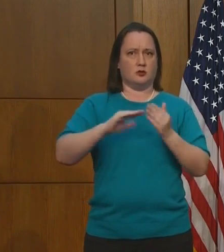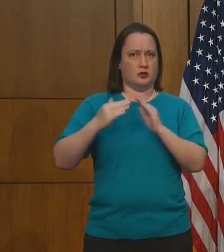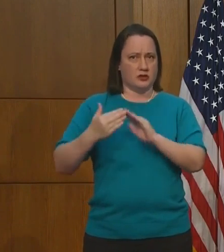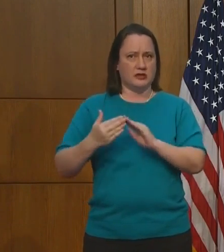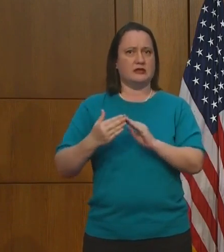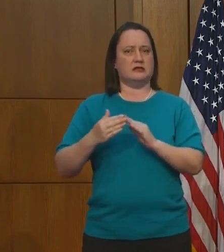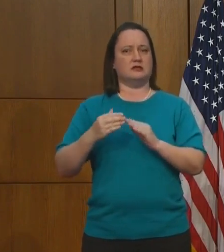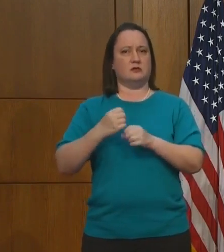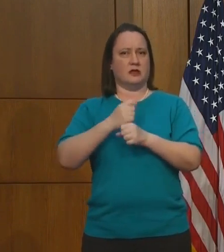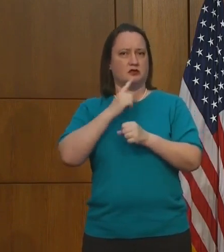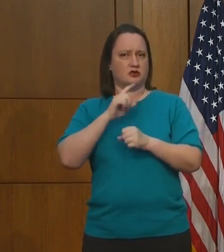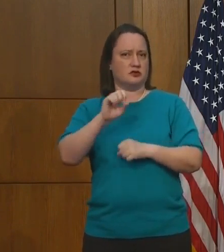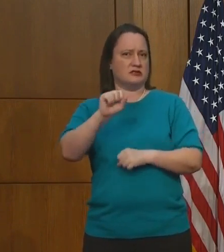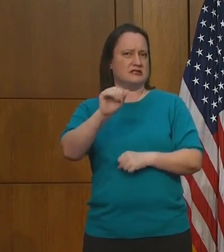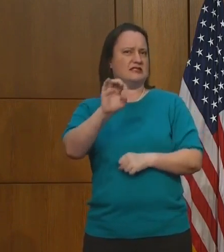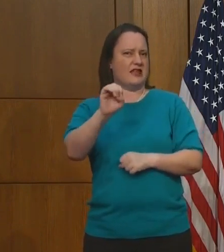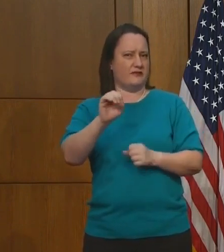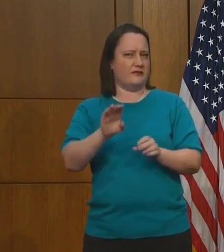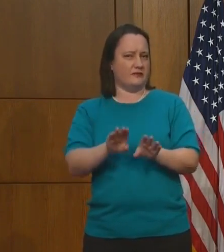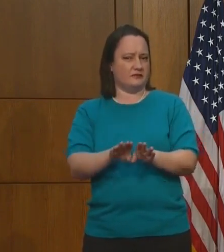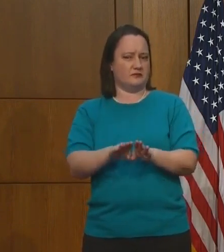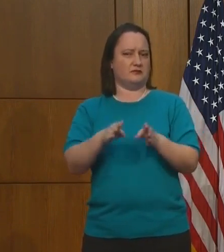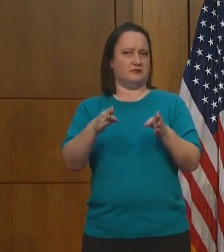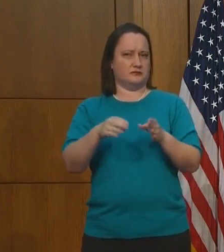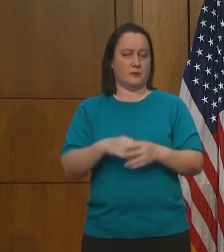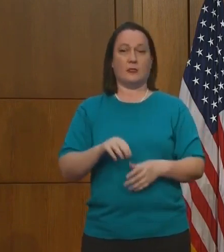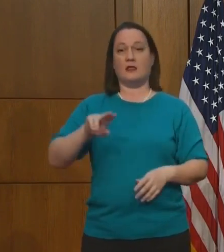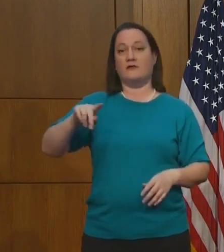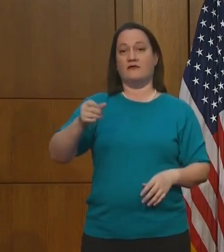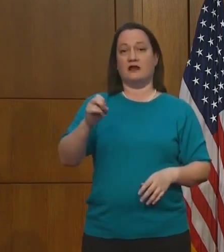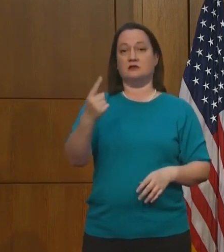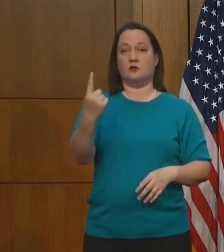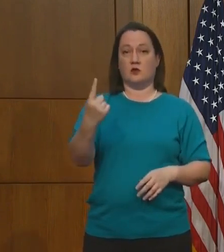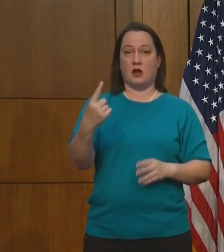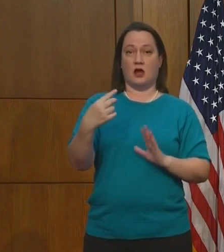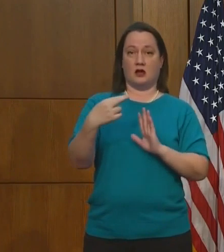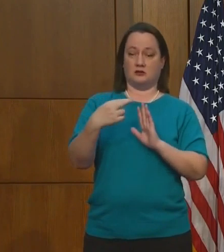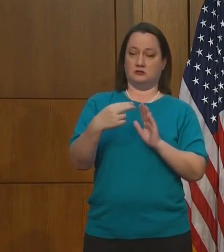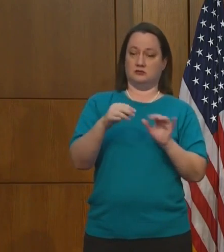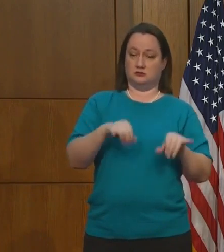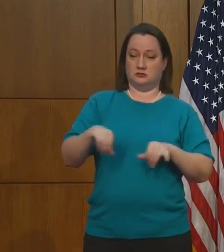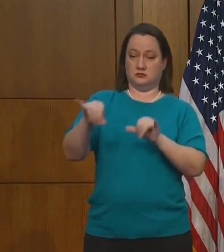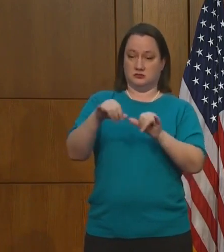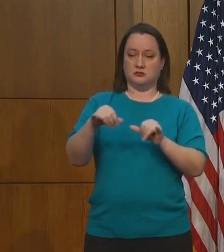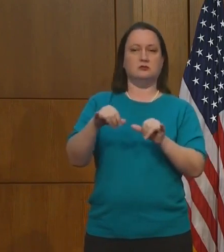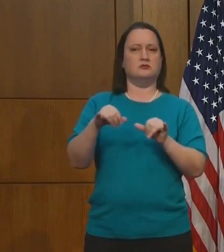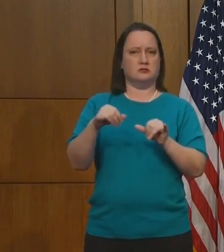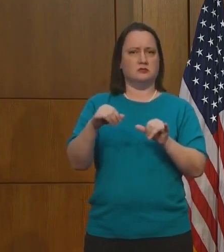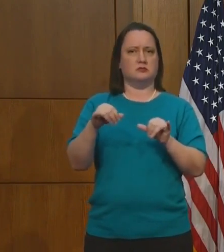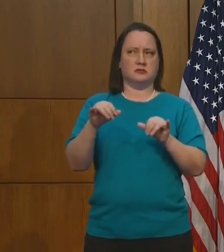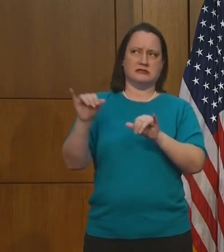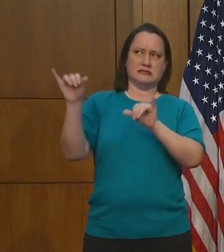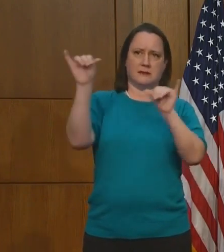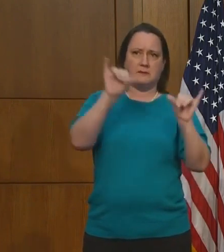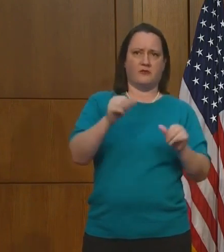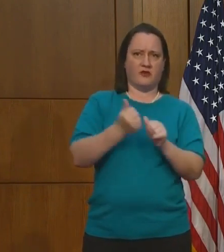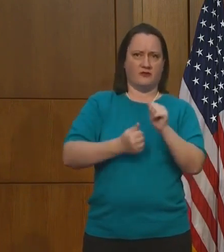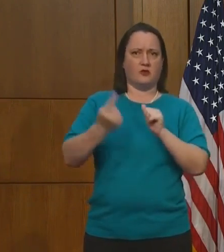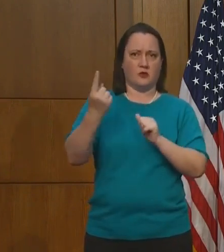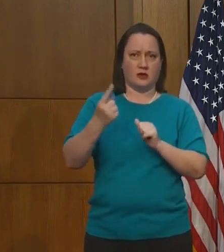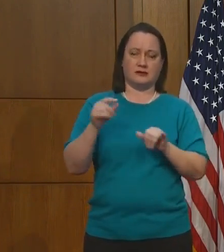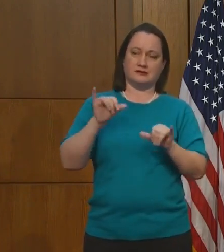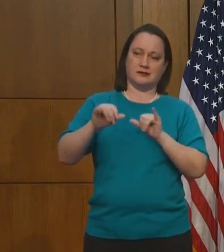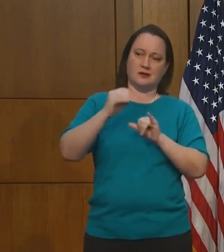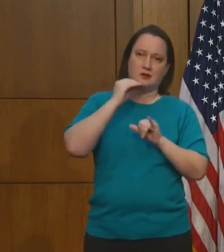Phase one looks the same for everyone. The same standards for social distancing, staying at home,